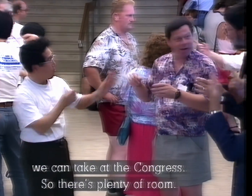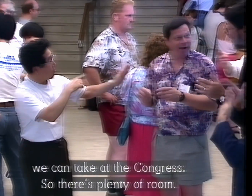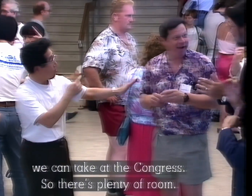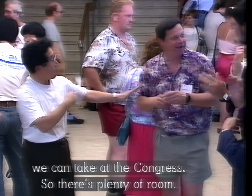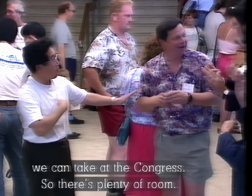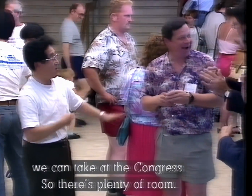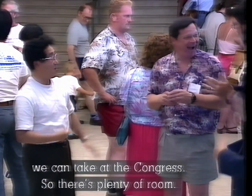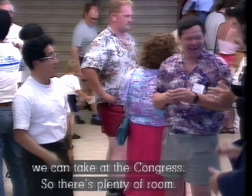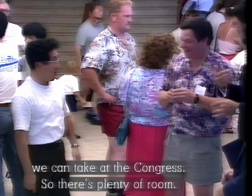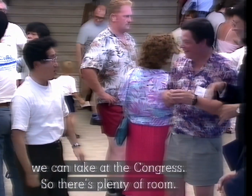Well, there's plenty of room.